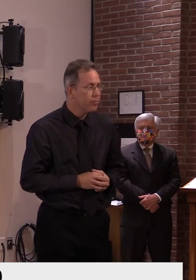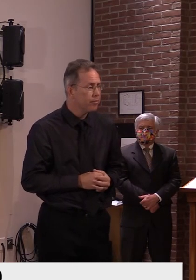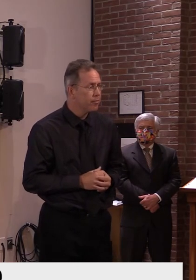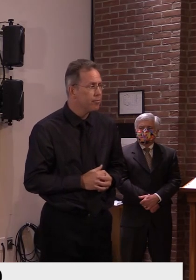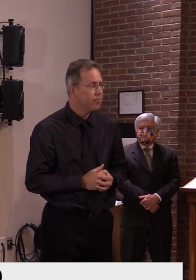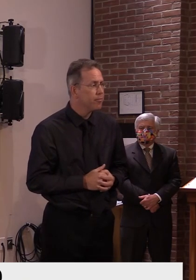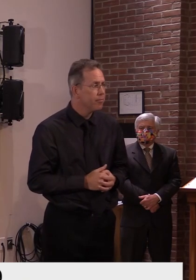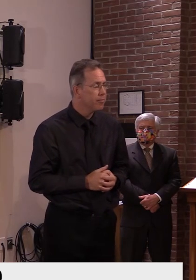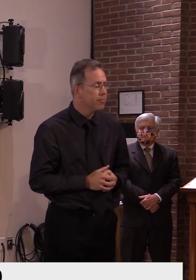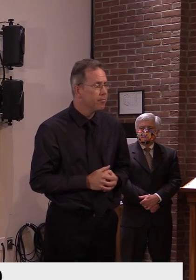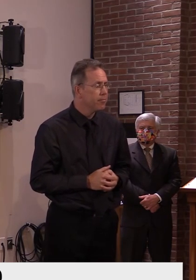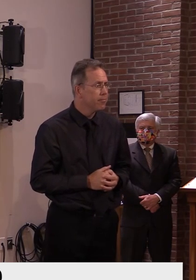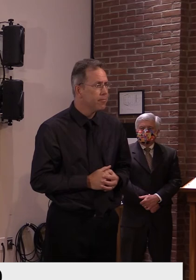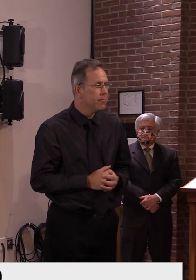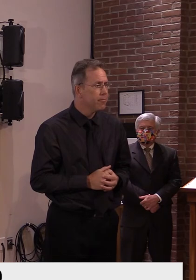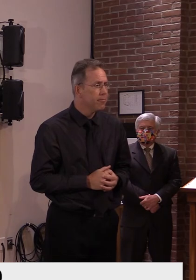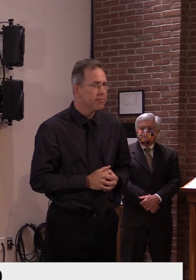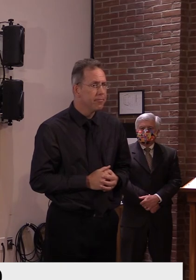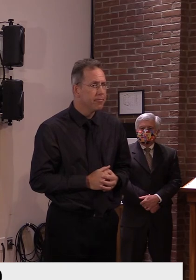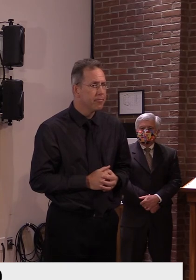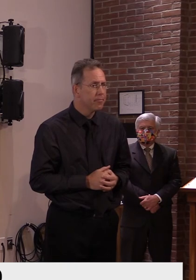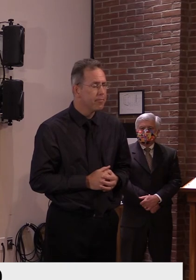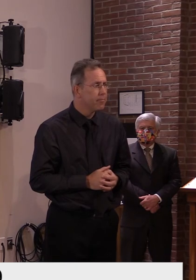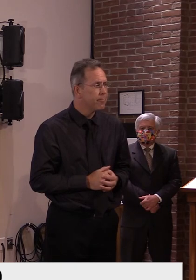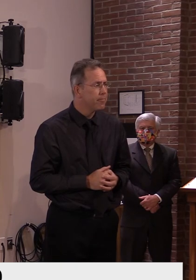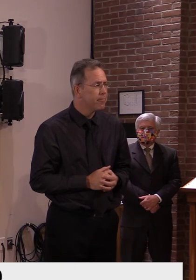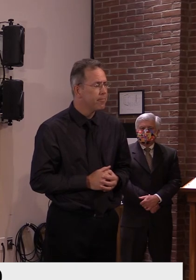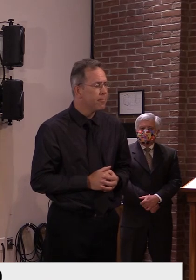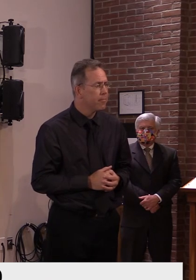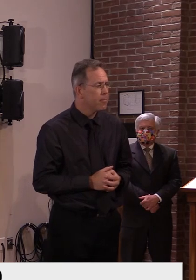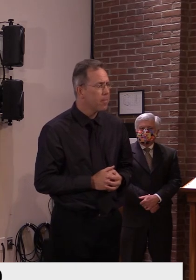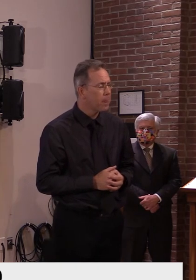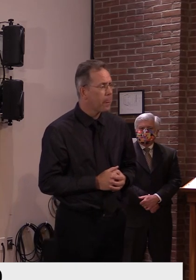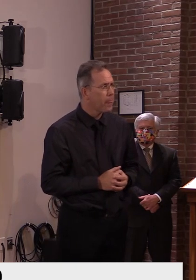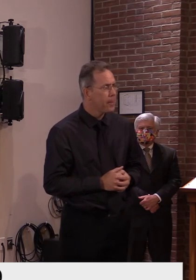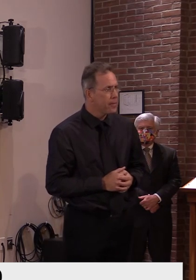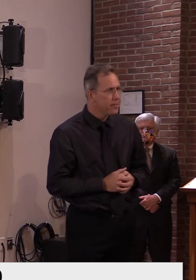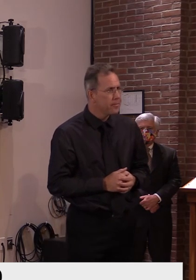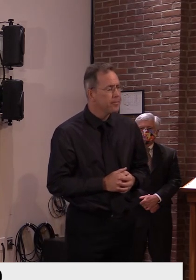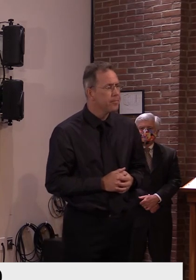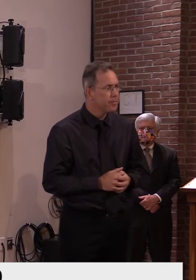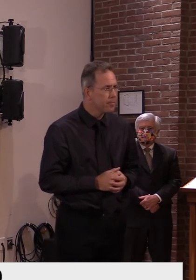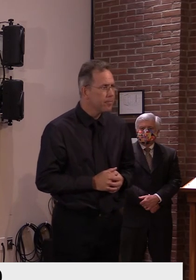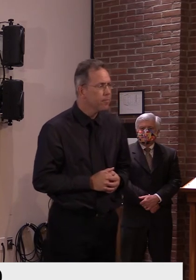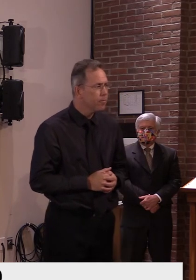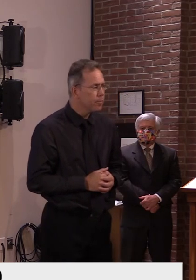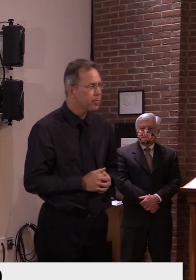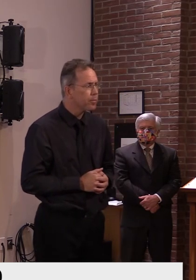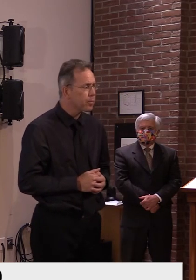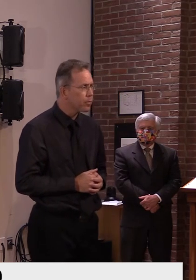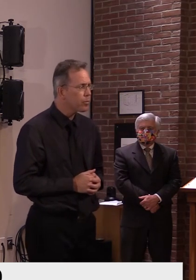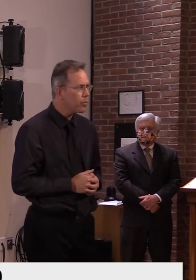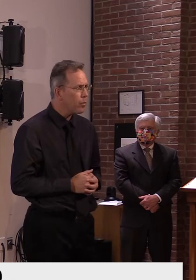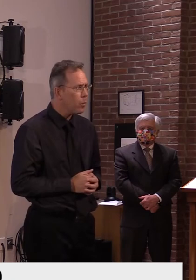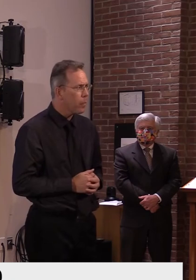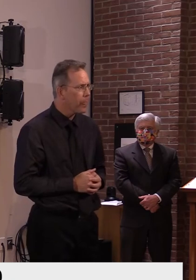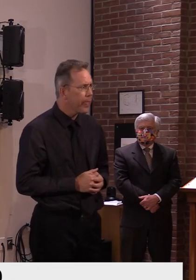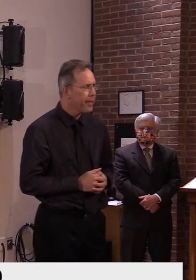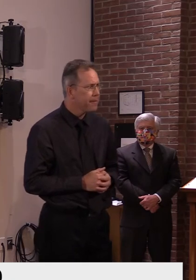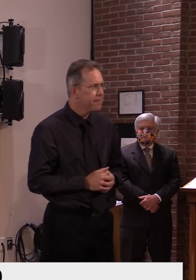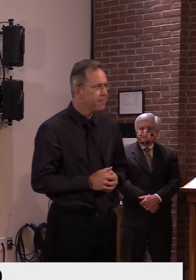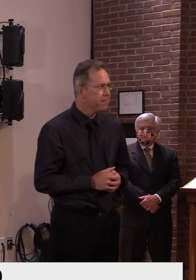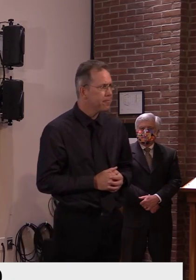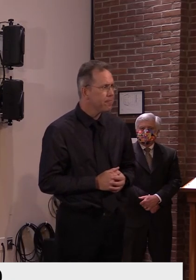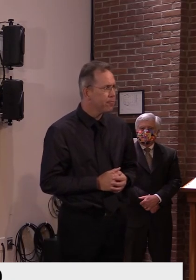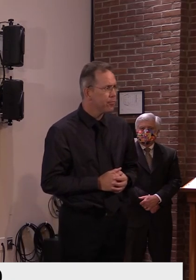Um, but is it fair to say that, uh, there will be no statewide voluntary paid family medical we plan in